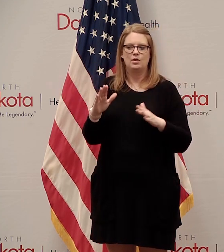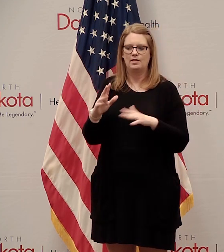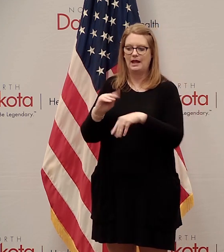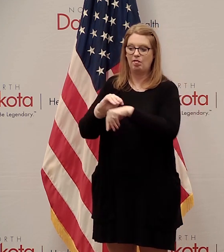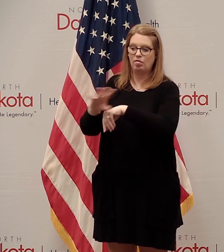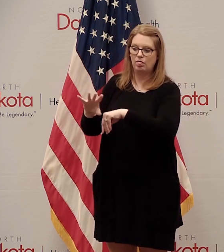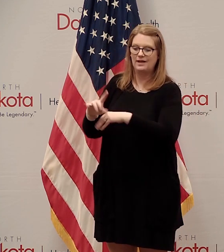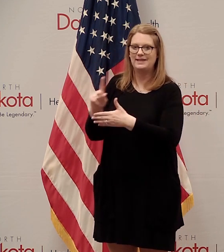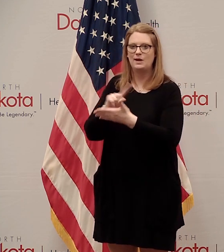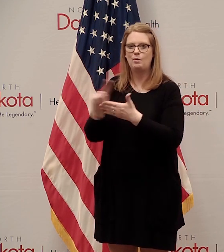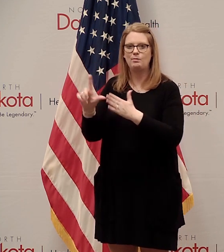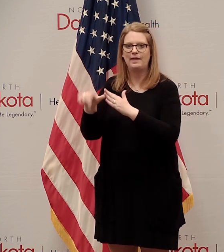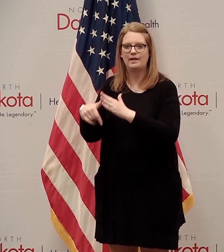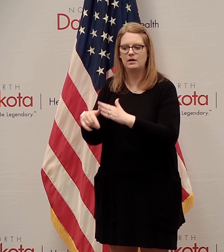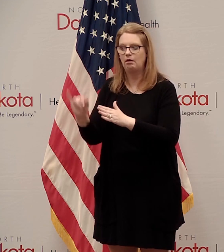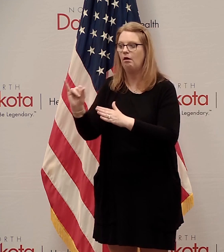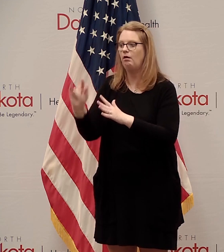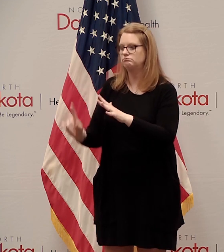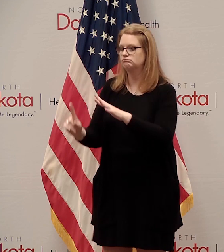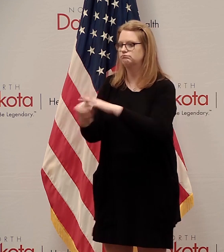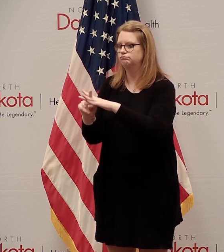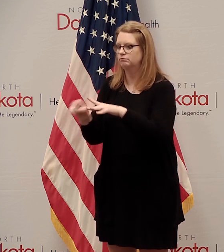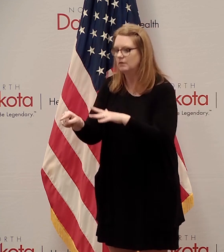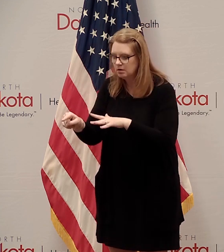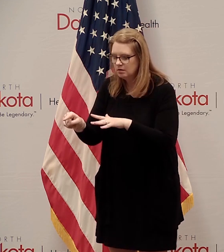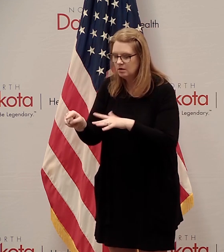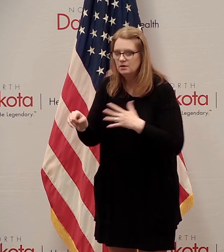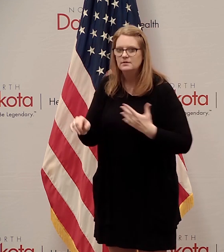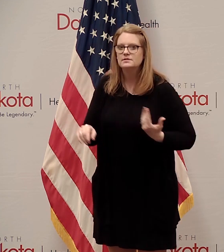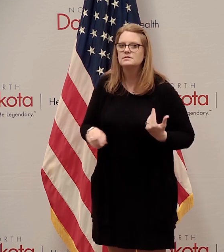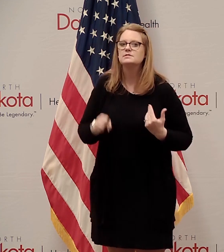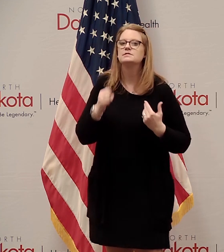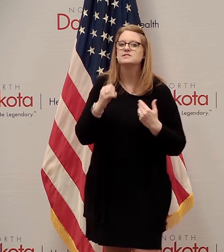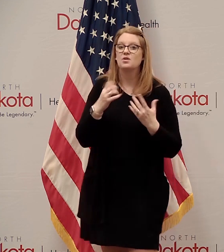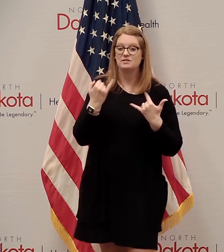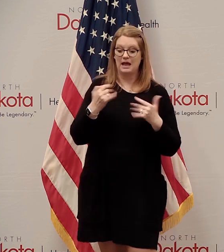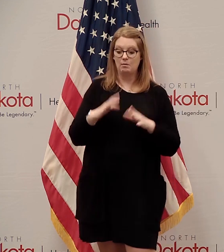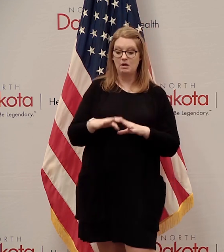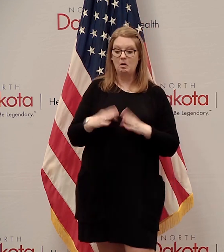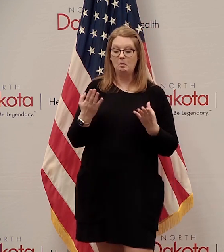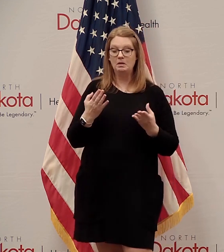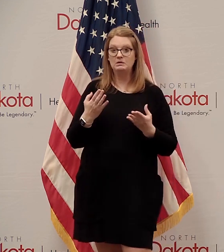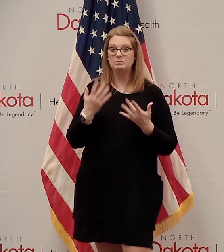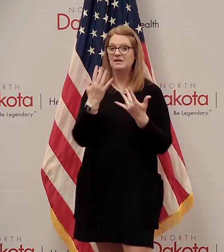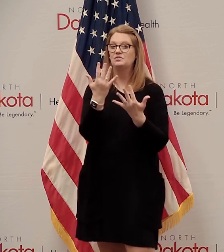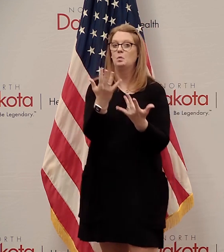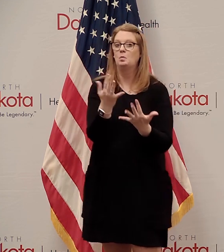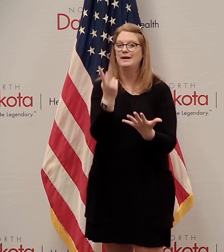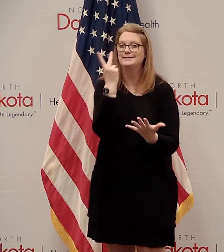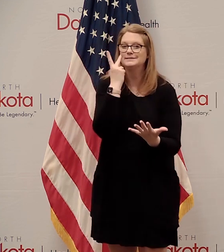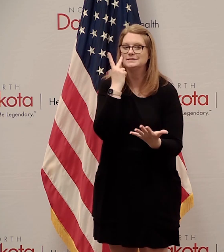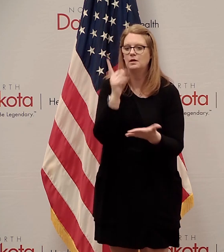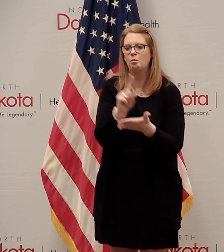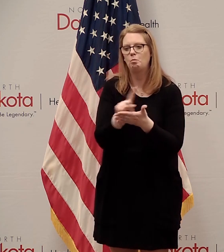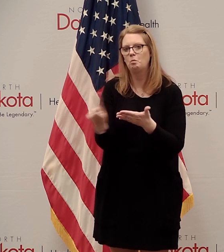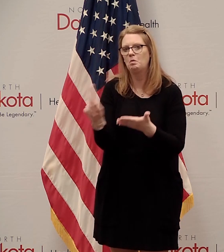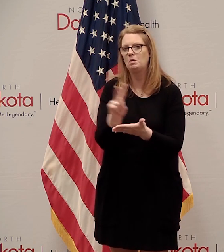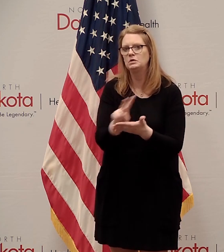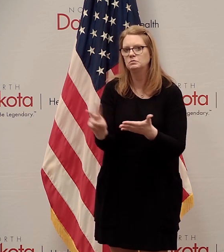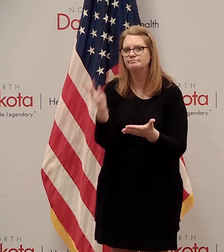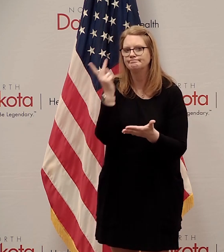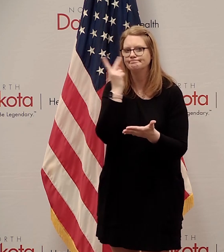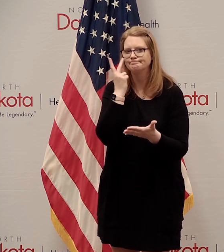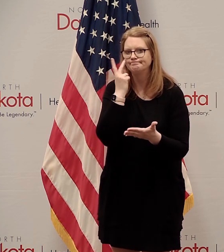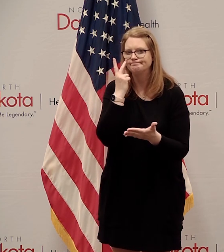So again, have to, when you reset the dial, then you've got to go for a week or two at the new level to really understand whether or not you're seeing an